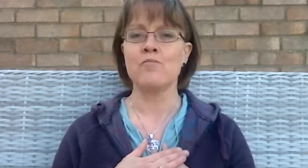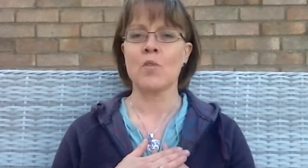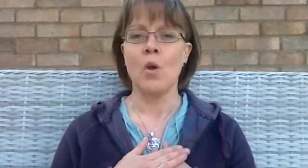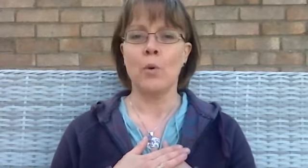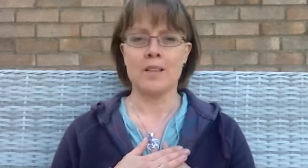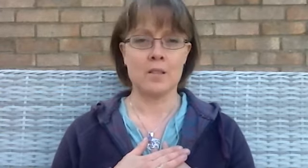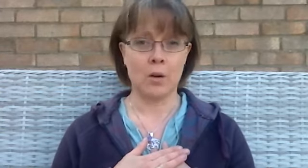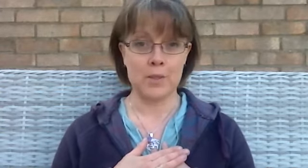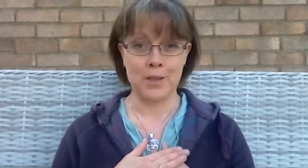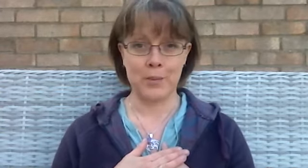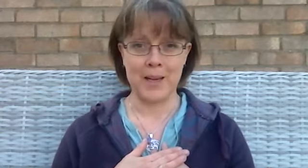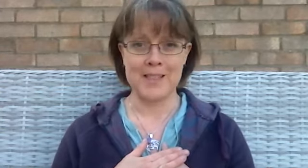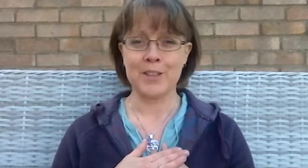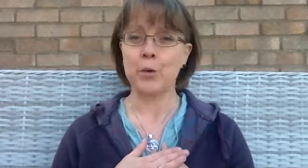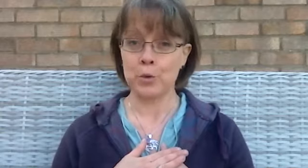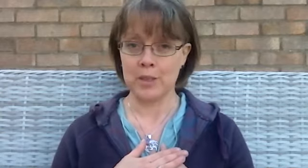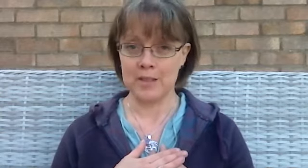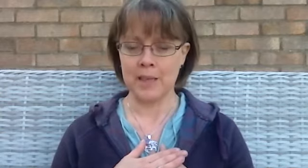We're going to start with some complicated cord cutting.